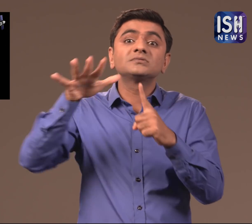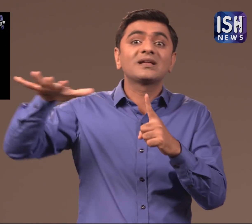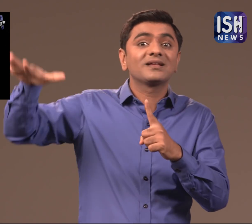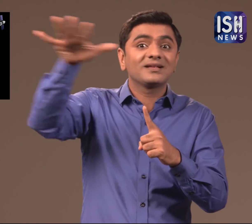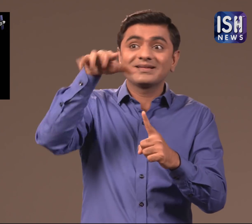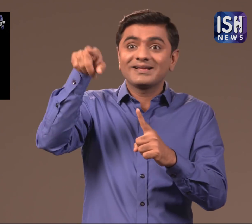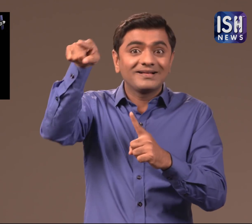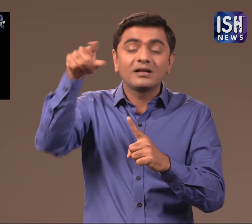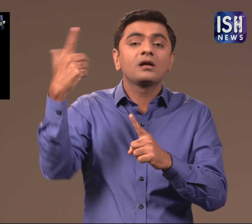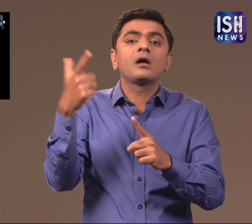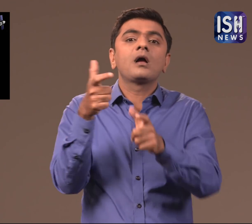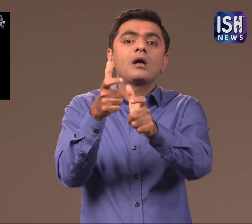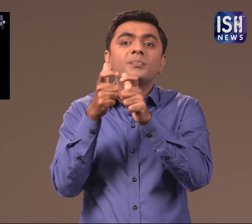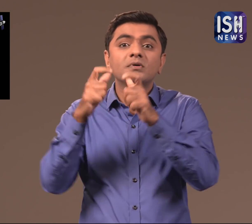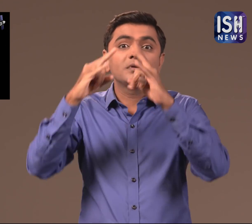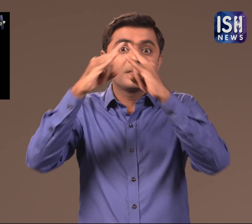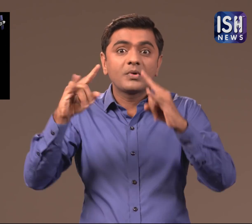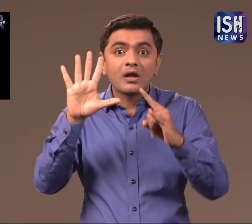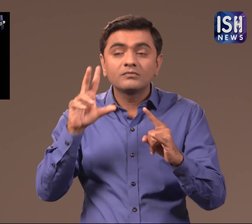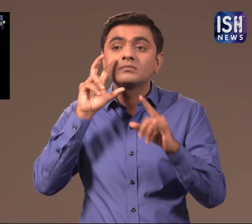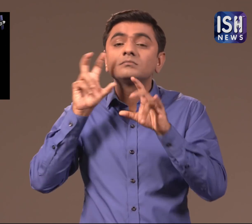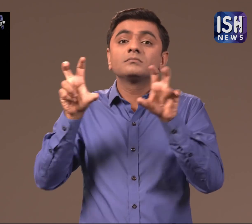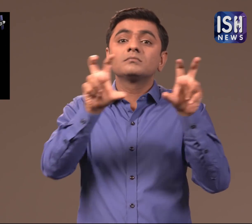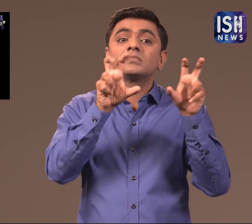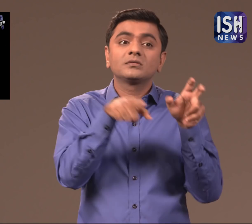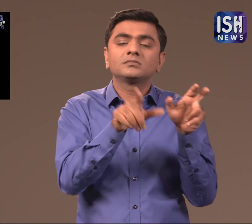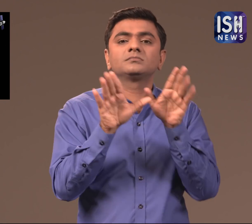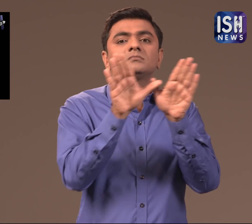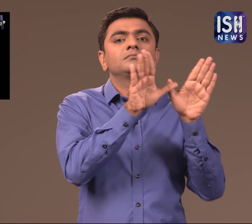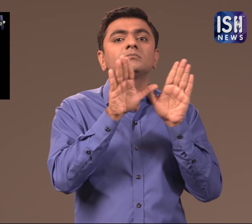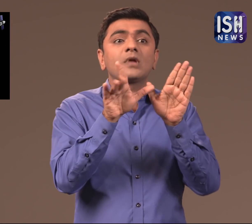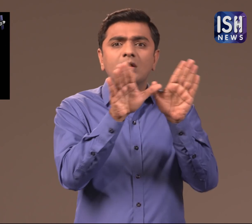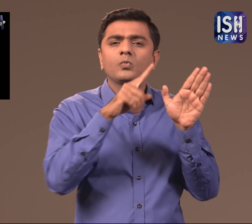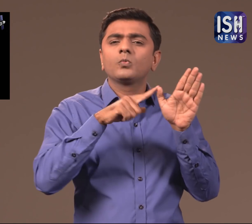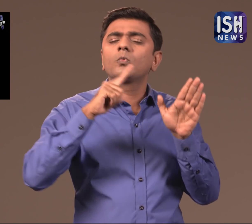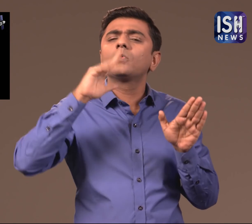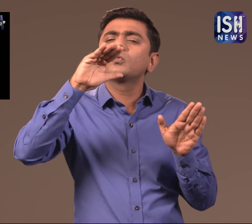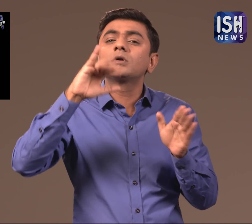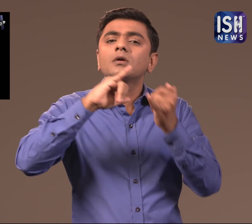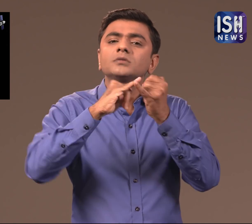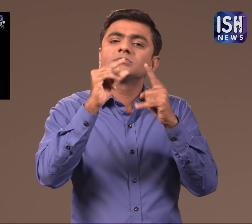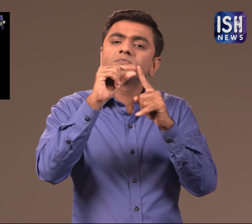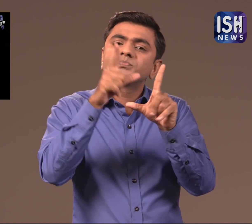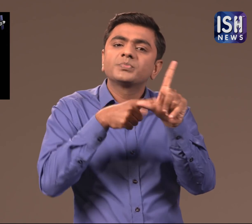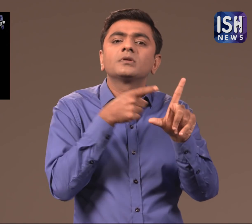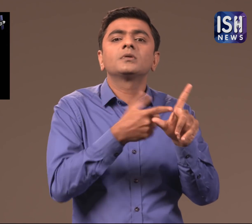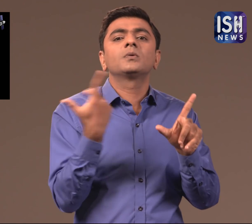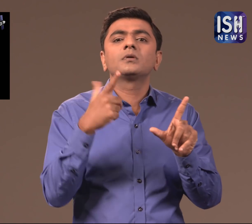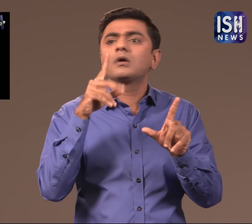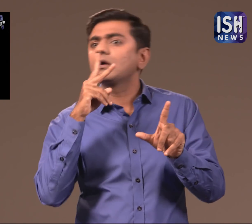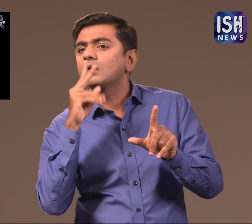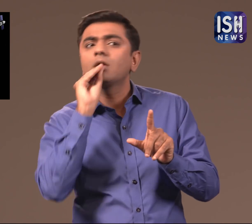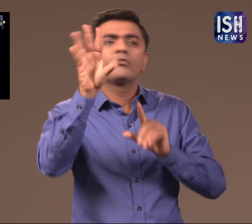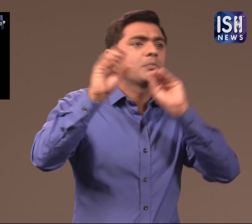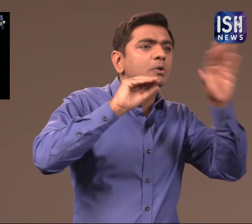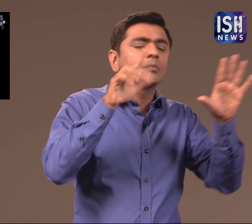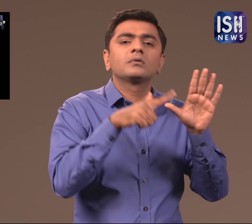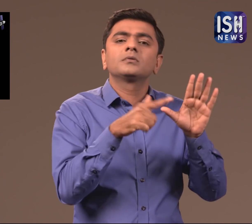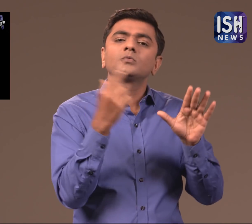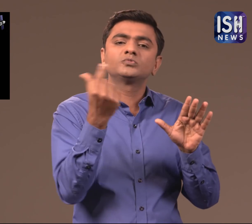The satellite will also help to keep an eye on terror camps in Pakistan. It is called the spy satellite since